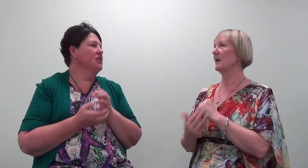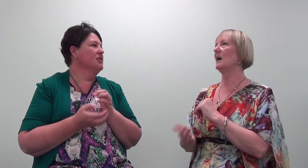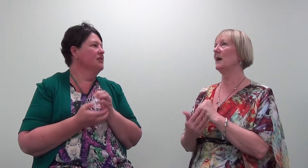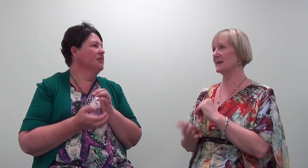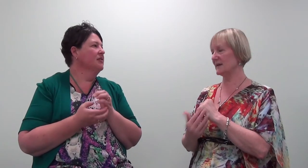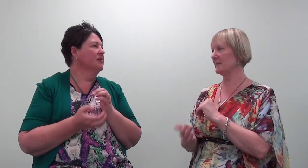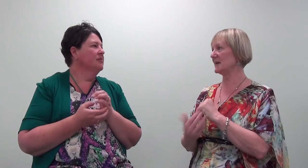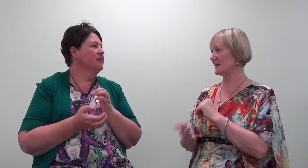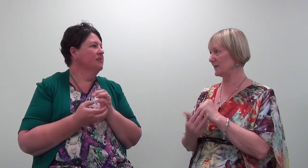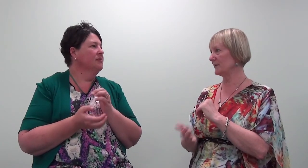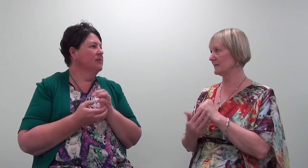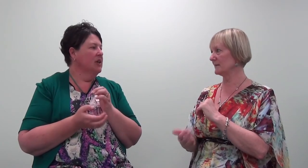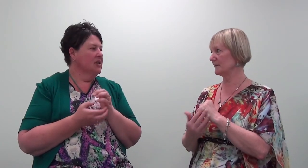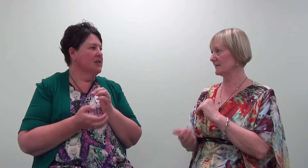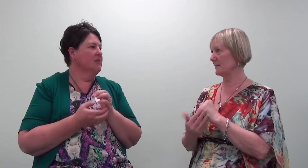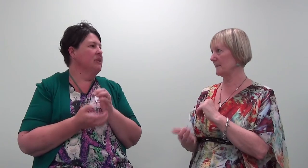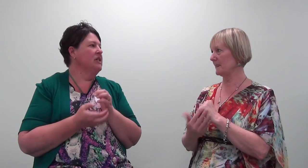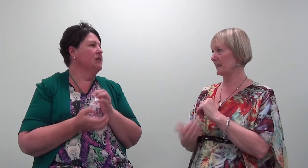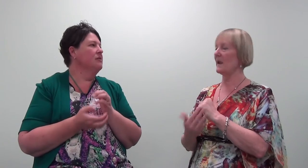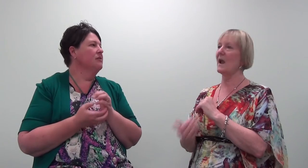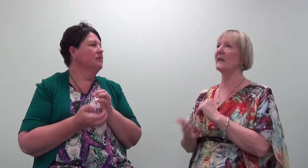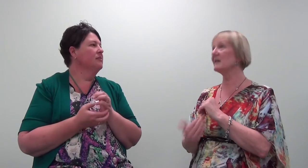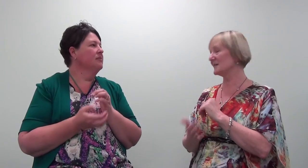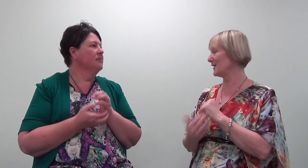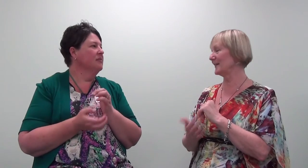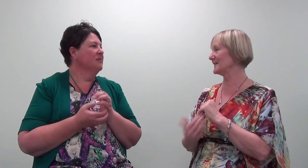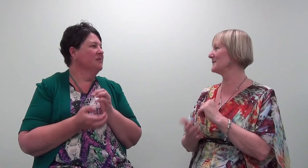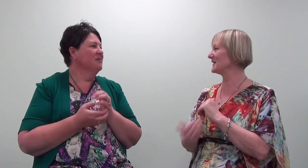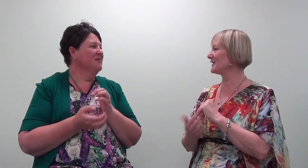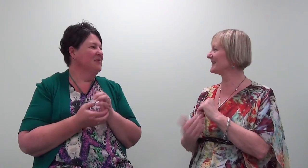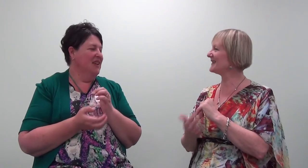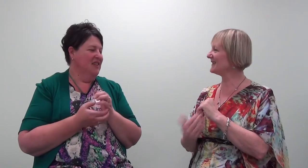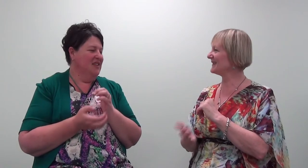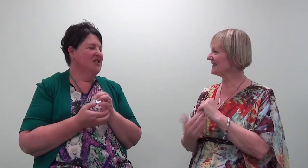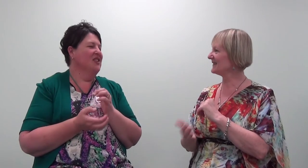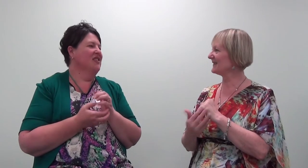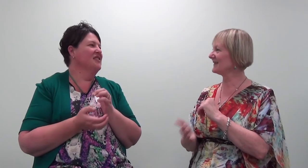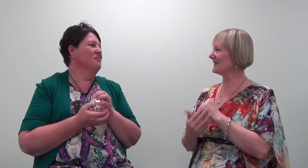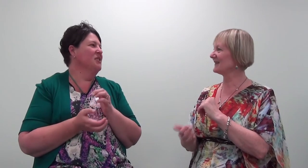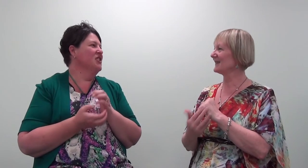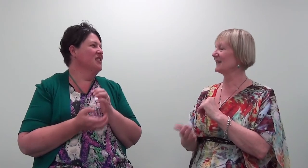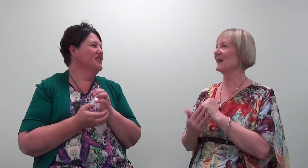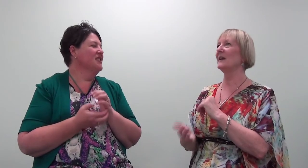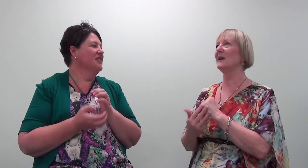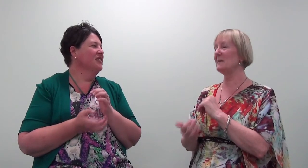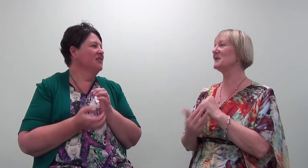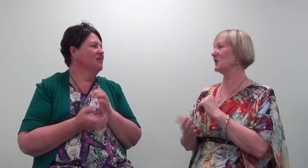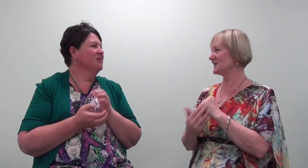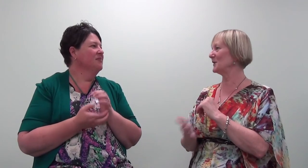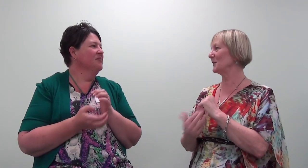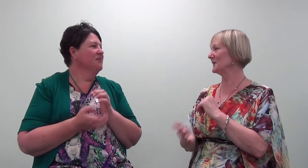I accept myself. And this tightness in my chest. And this tightness in my chest. And I let my chest know.